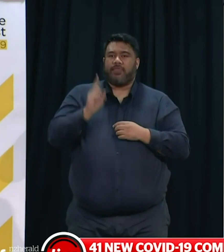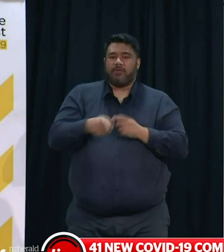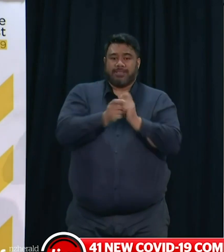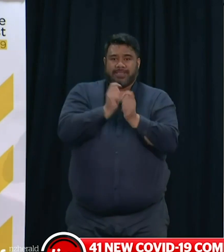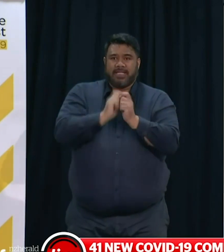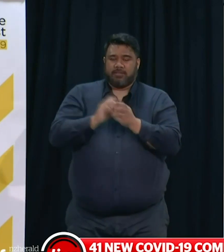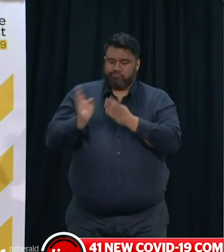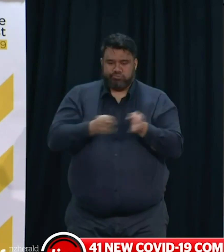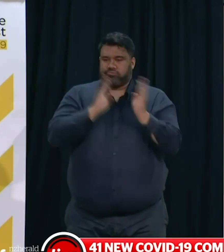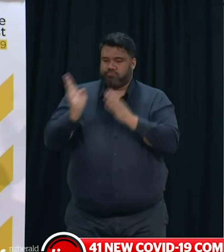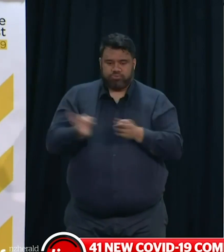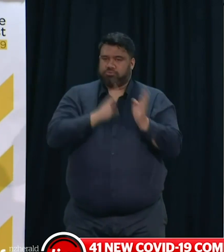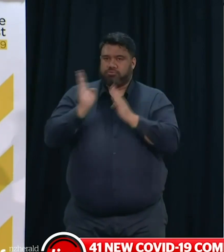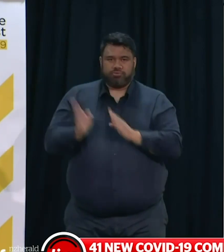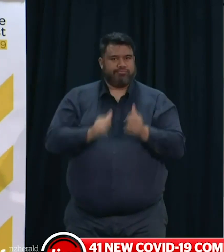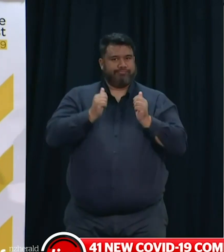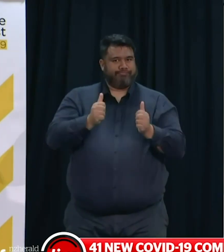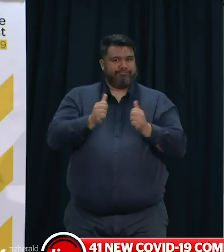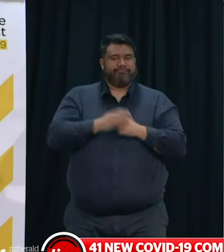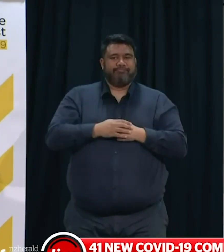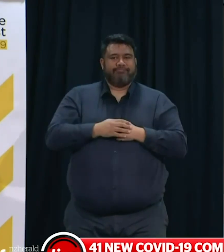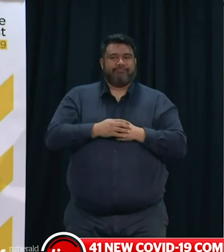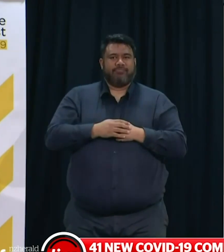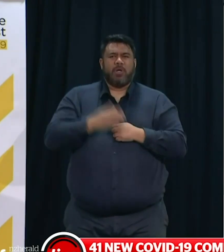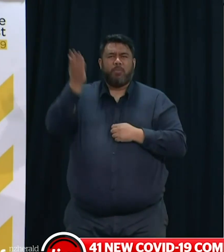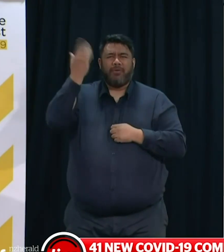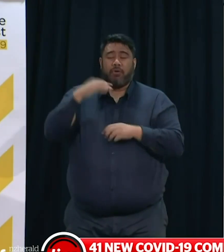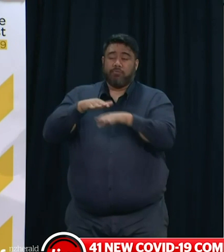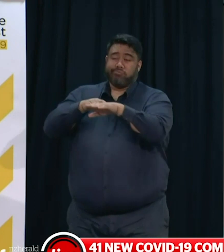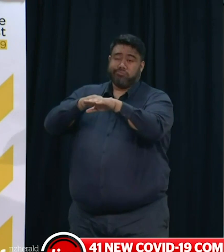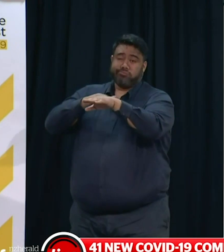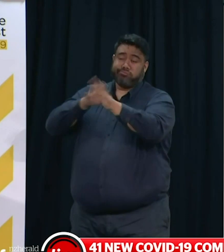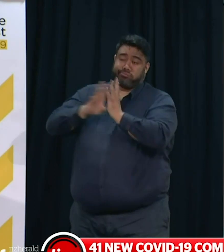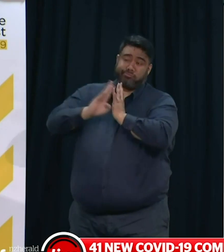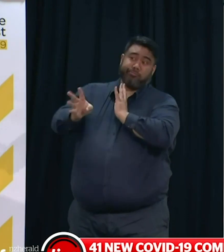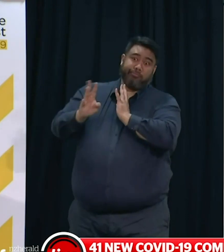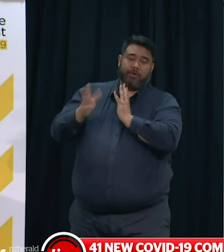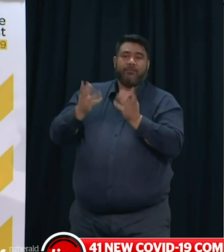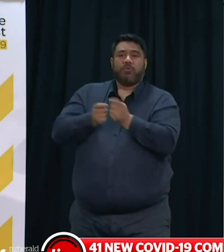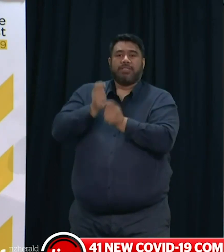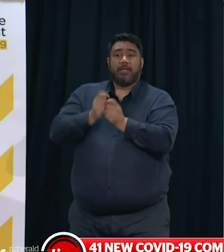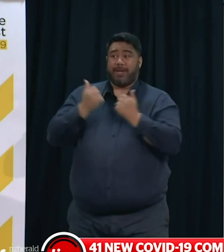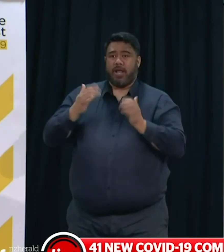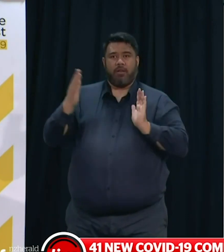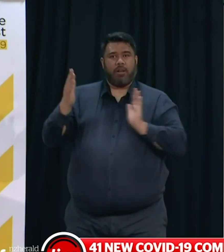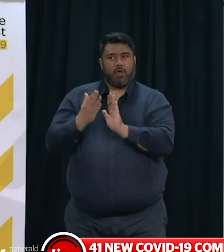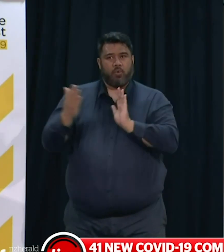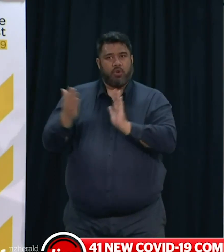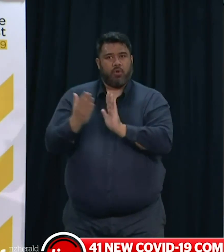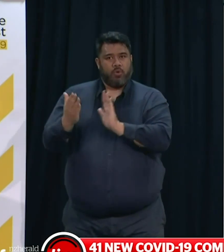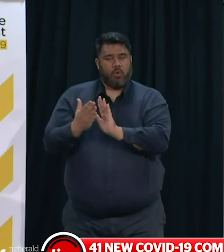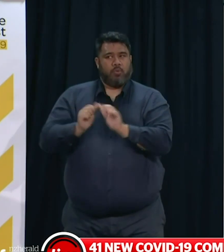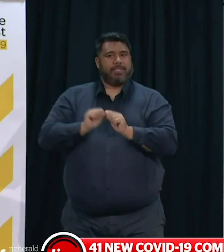very much. The weights are getting less, certainly in Auckland, with primary care back doing a large number of tests. The weights were much lower